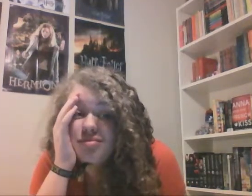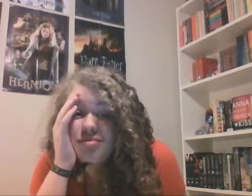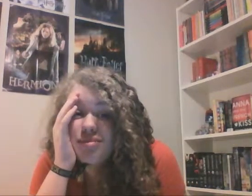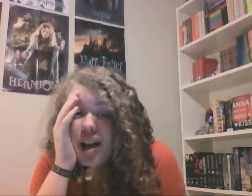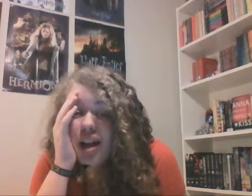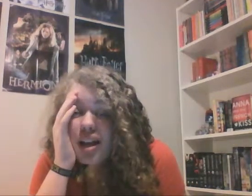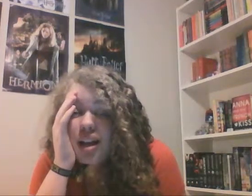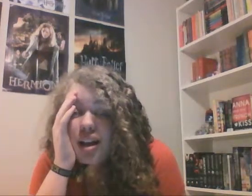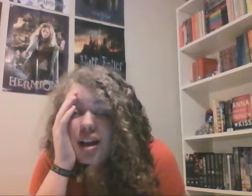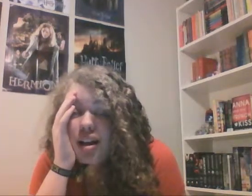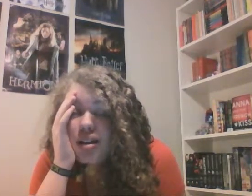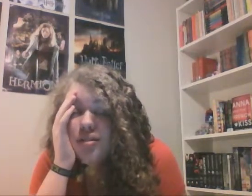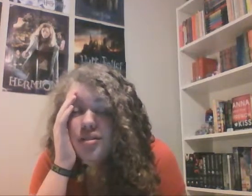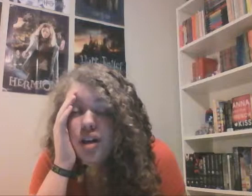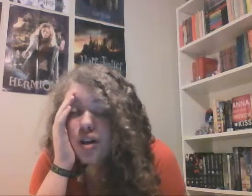I, I, no.